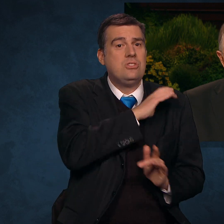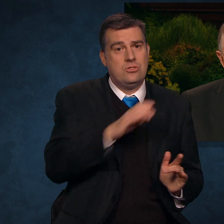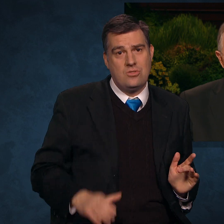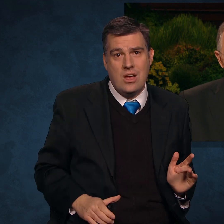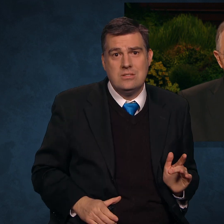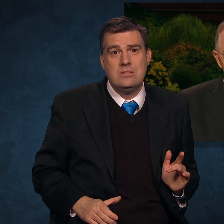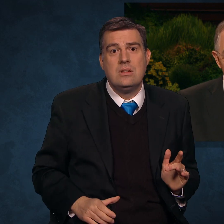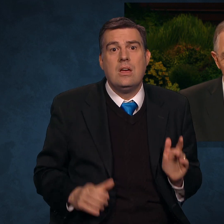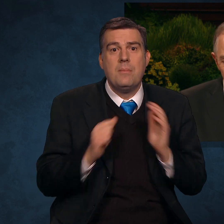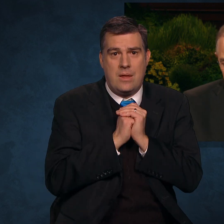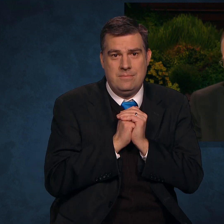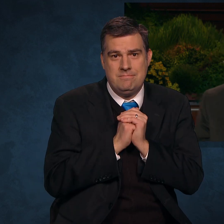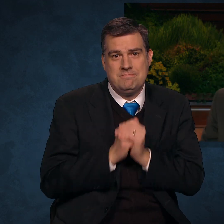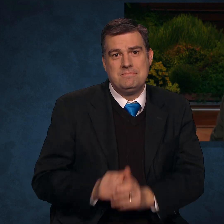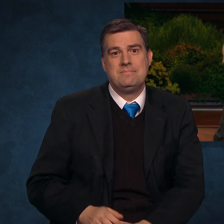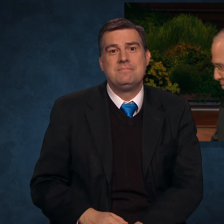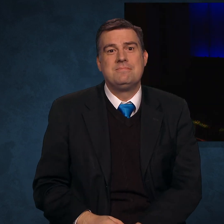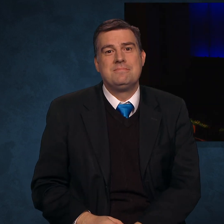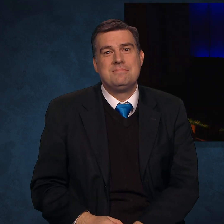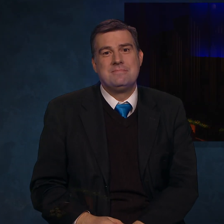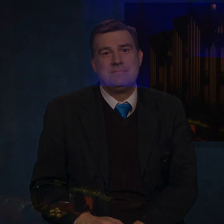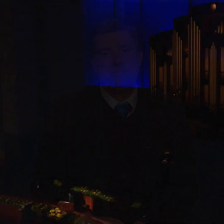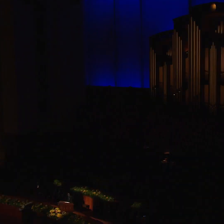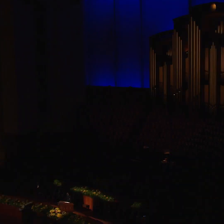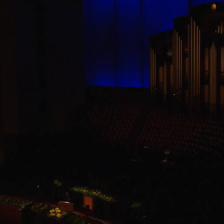Christ. Amen. Amen.